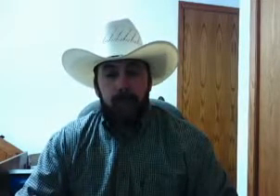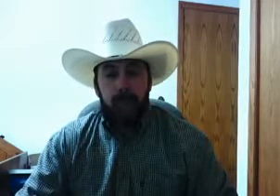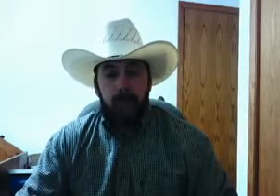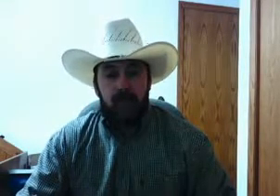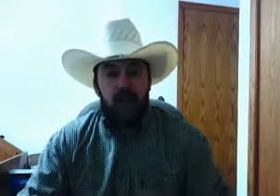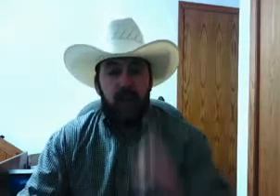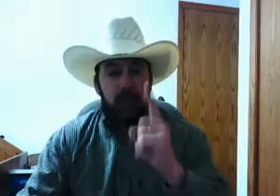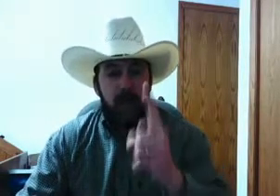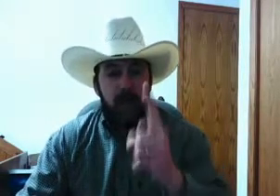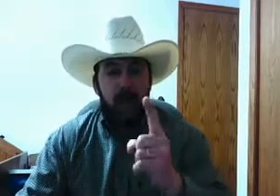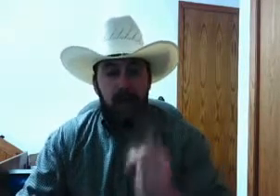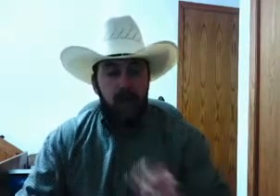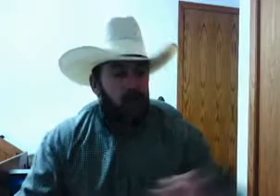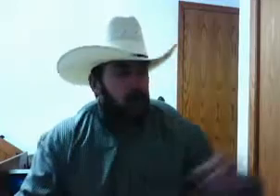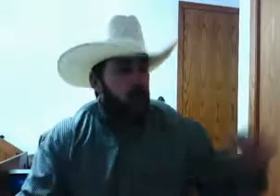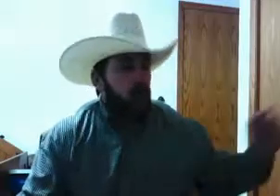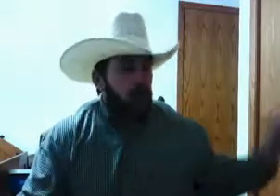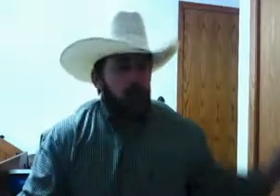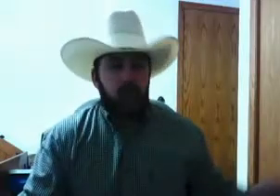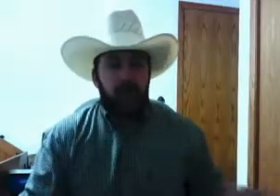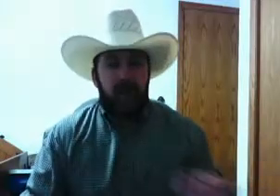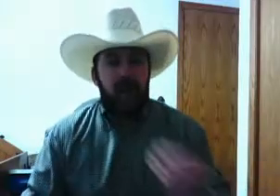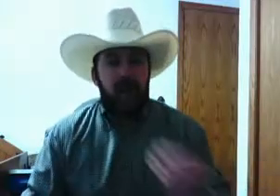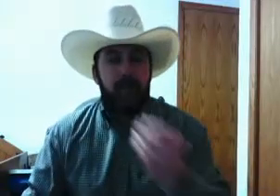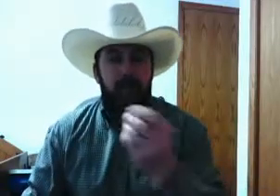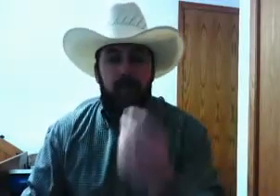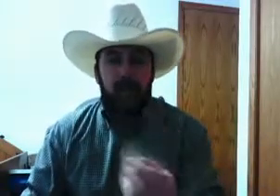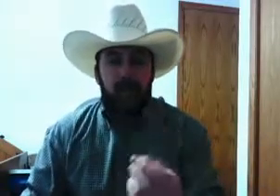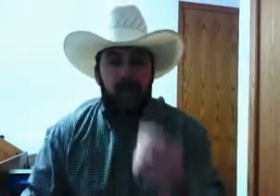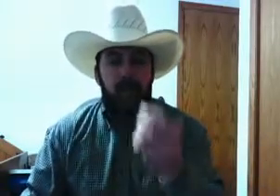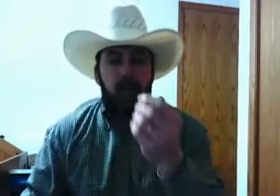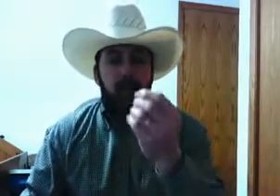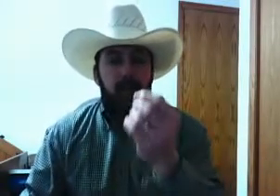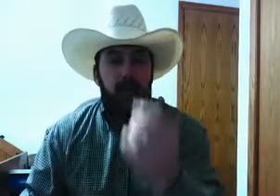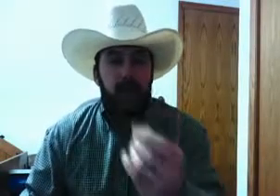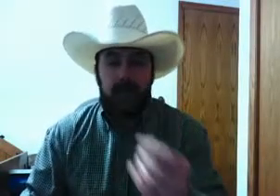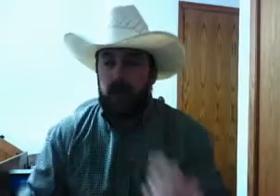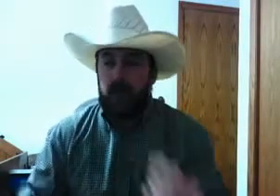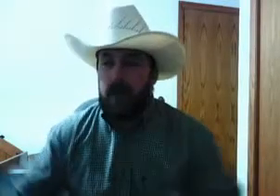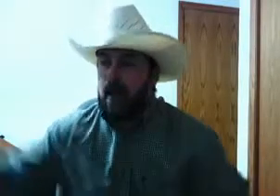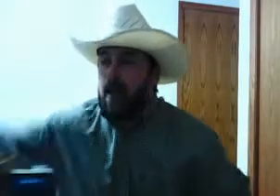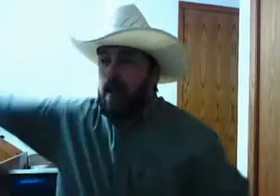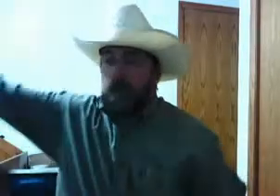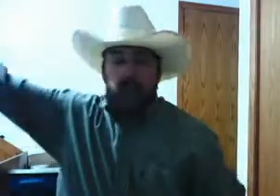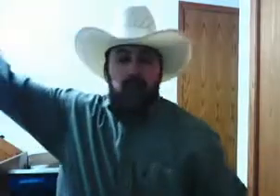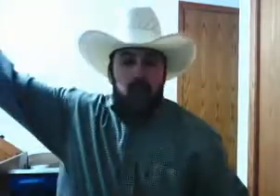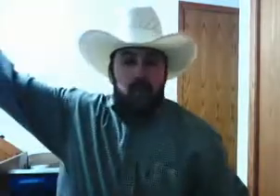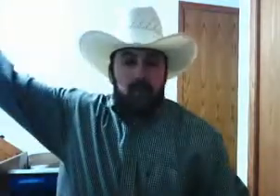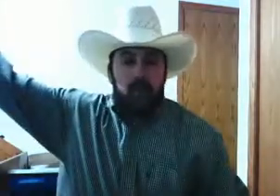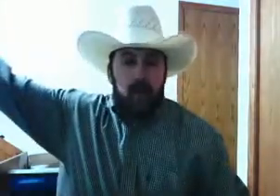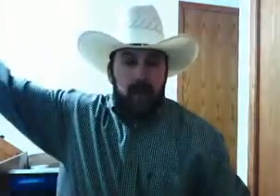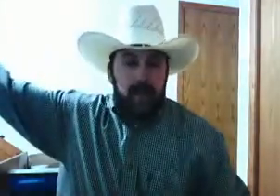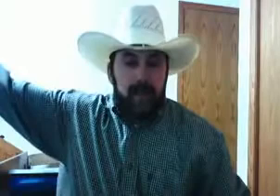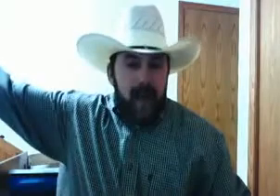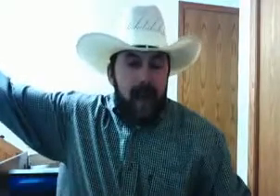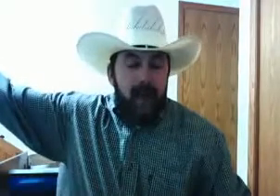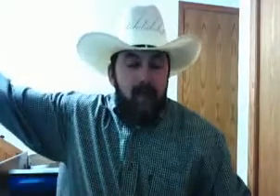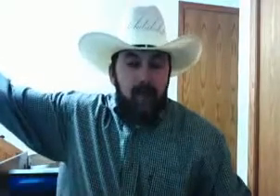Stealing money from old folks where they can't pay their bills and they starve to death or they're in a nursing home somewhere and they die when they shouldn't have